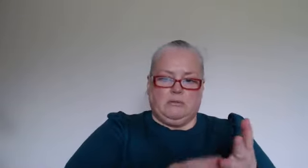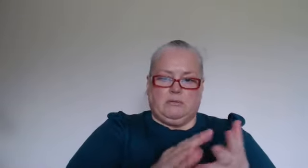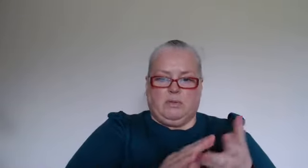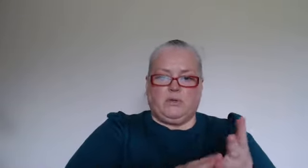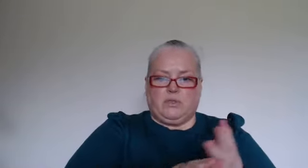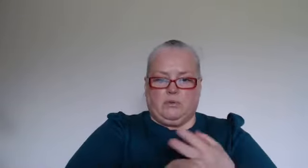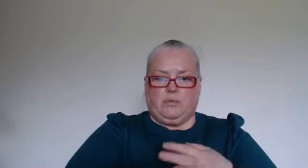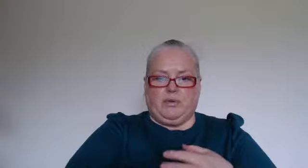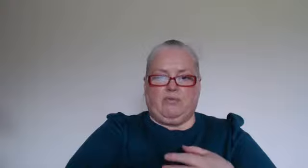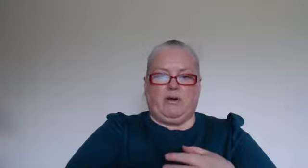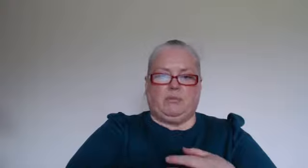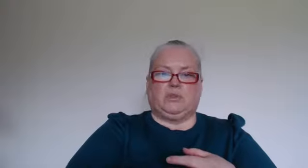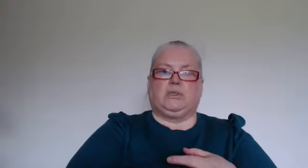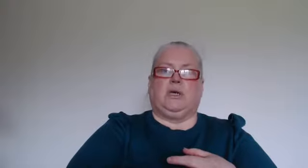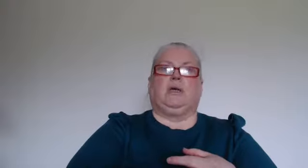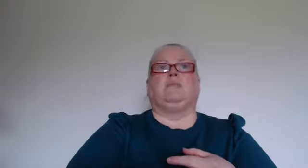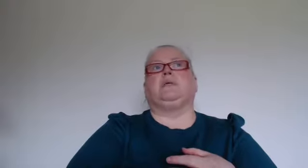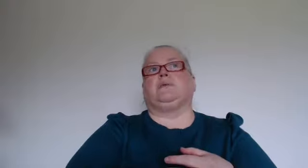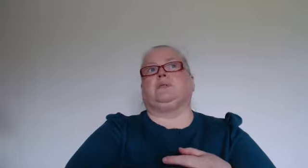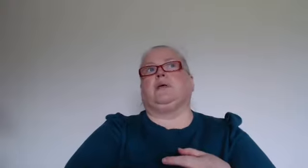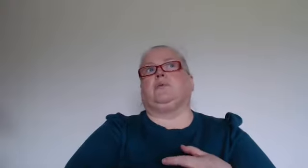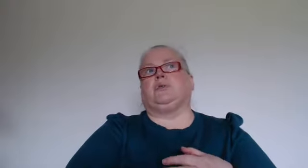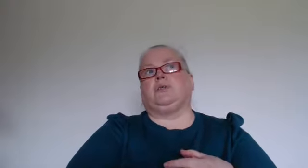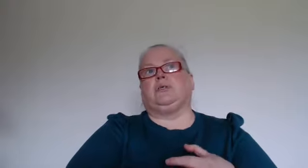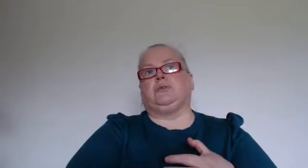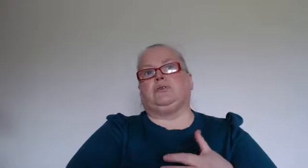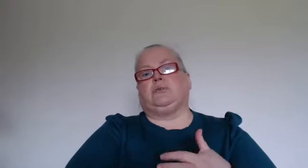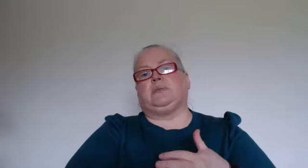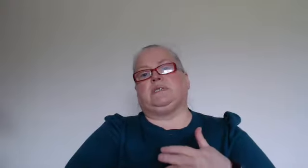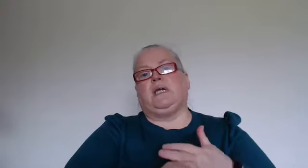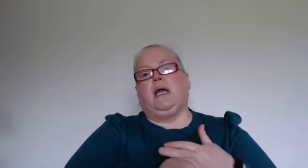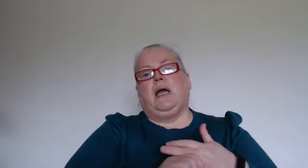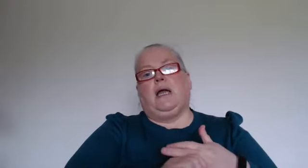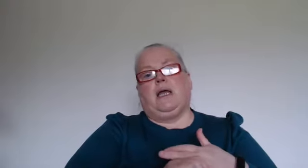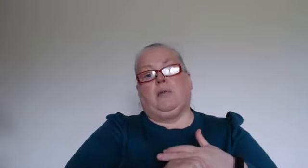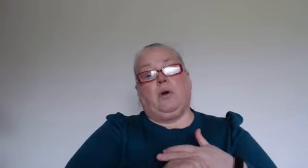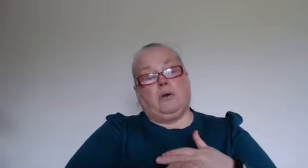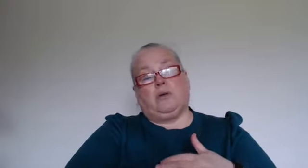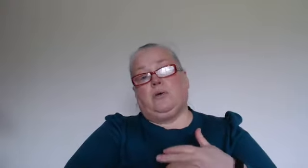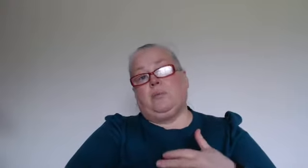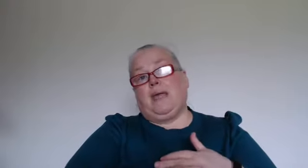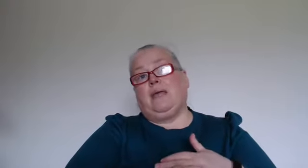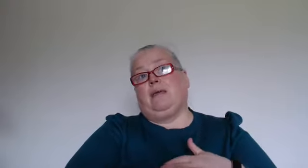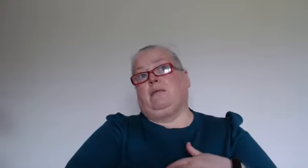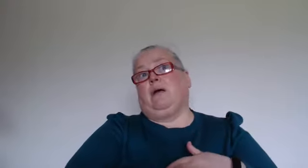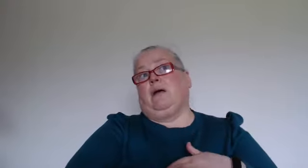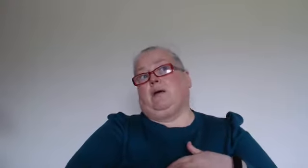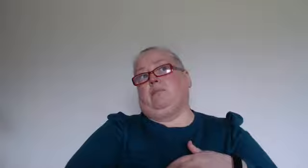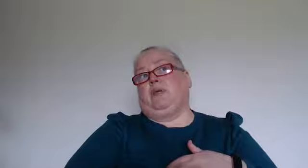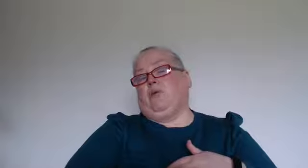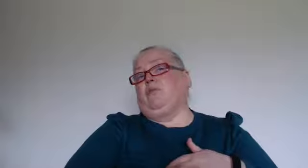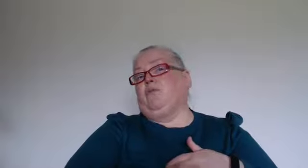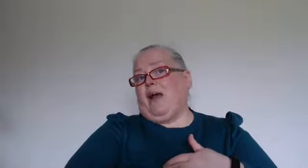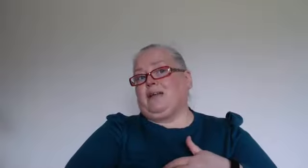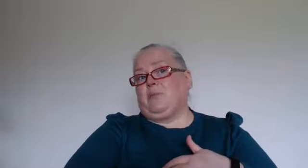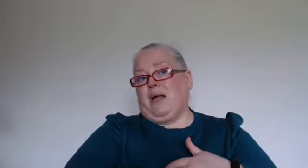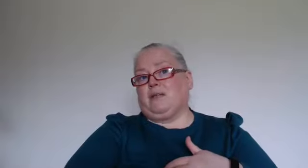Those two would be very much associated with childhood traumas or it could be you know if you've had a past